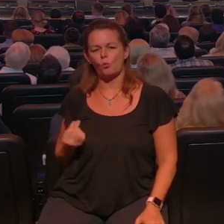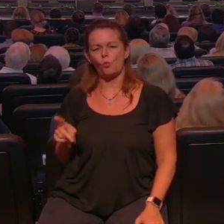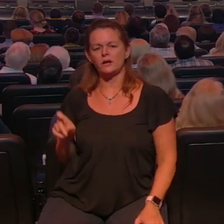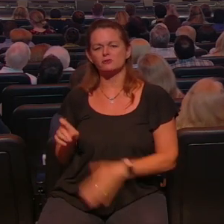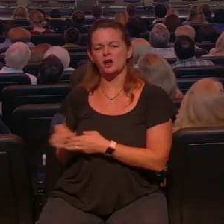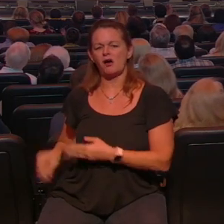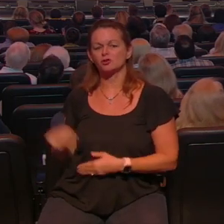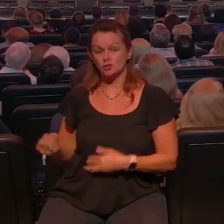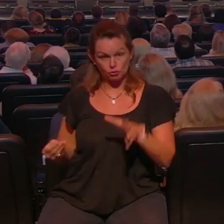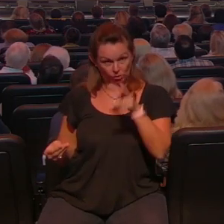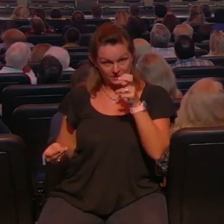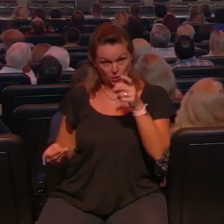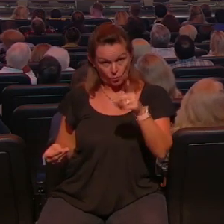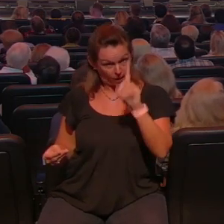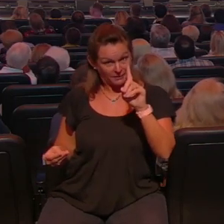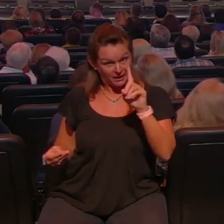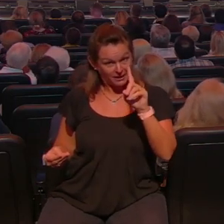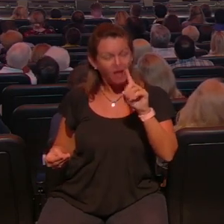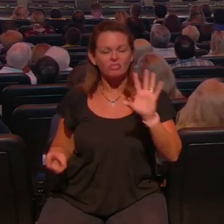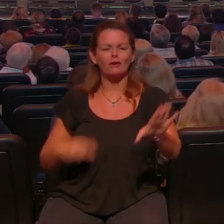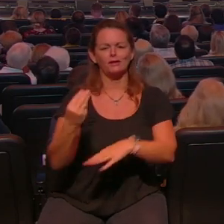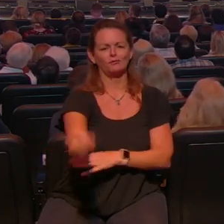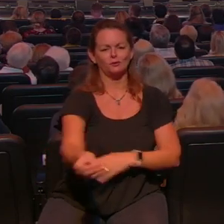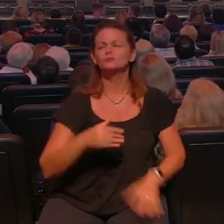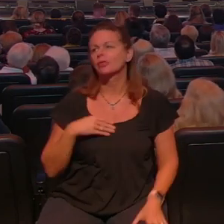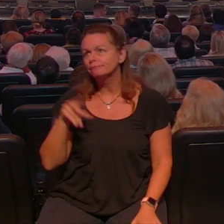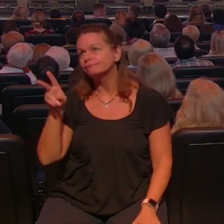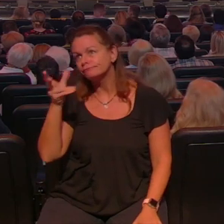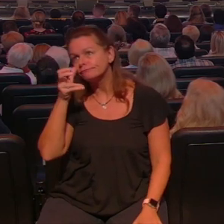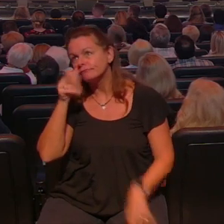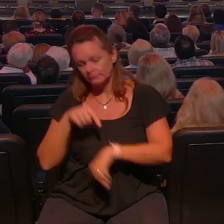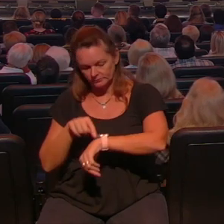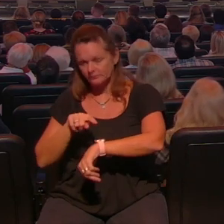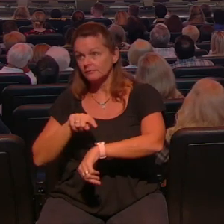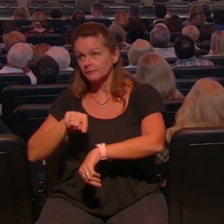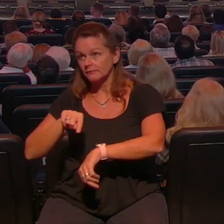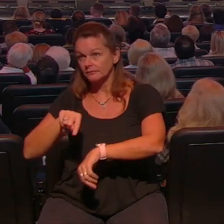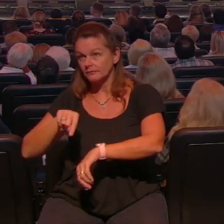I said um